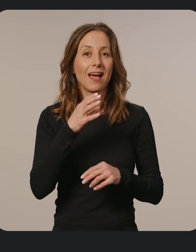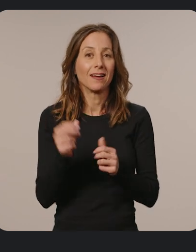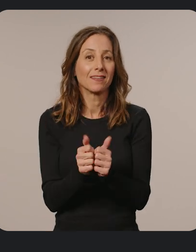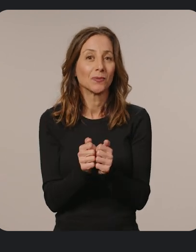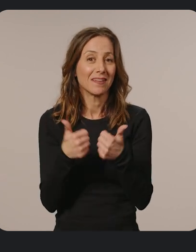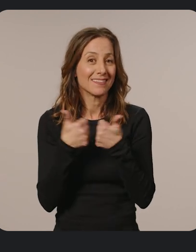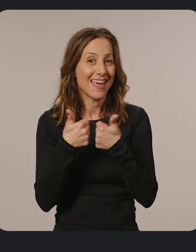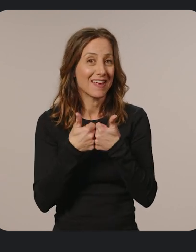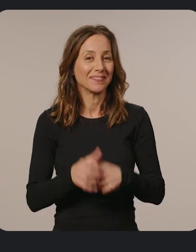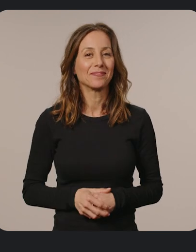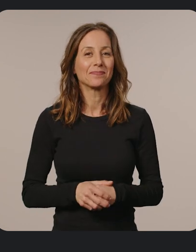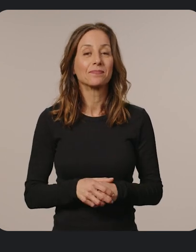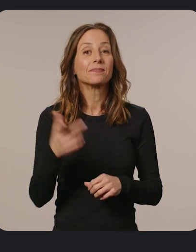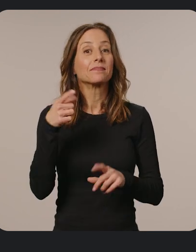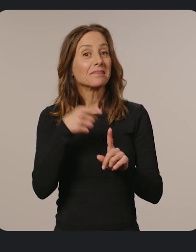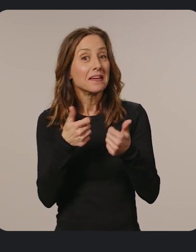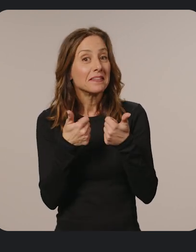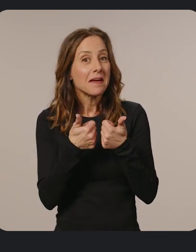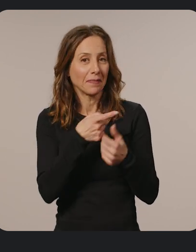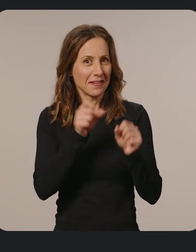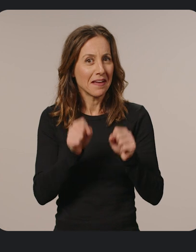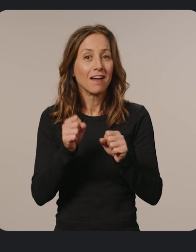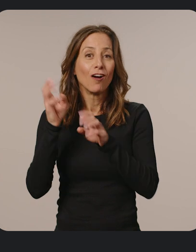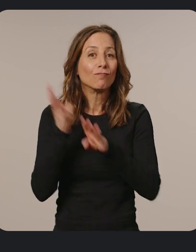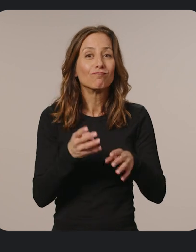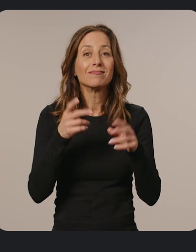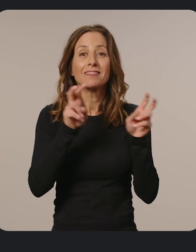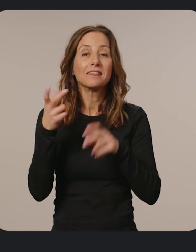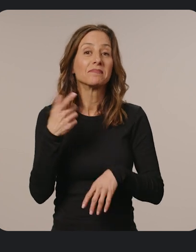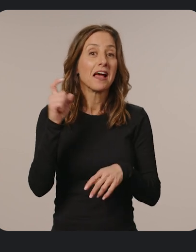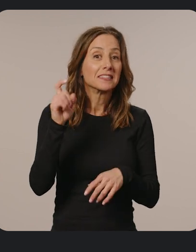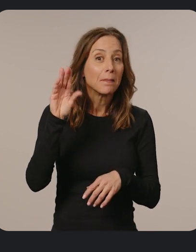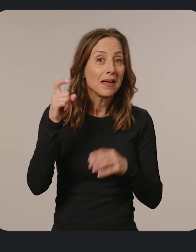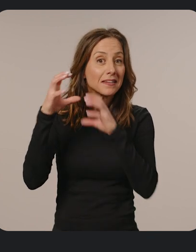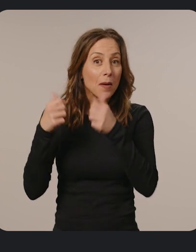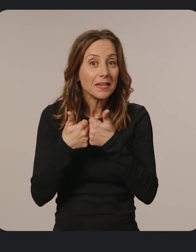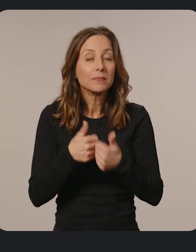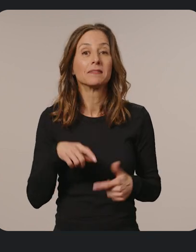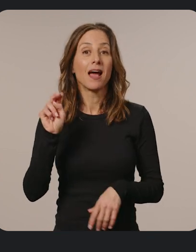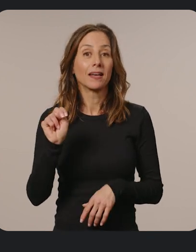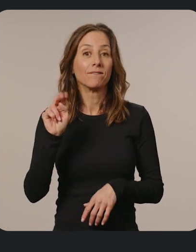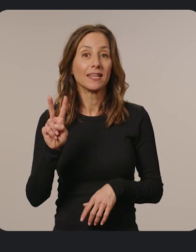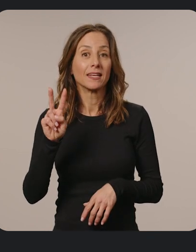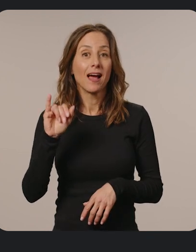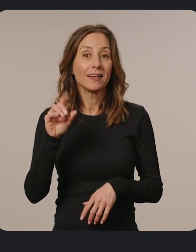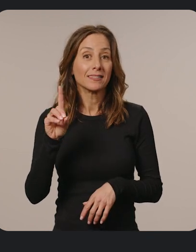console games. Speaking of games, titles on Xbox Cloud Games, NVIDIA GeForce Now,